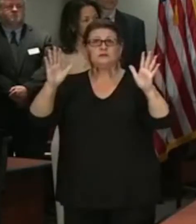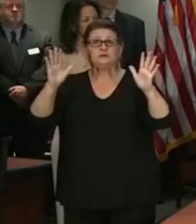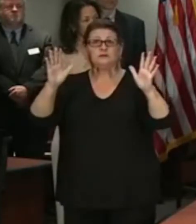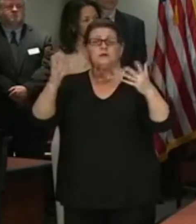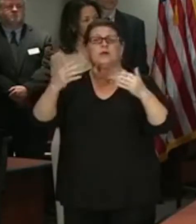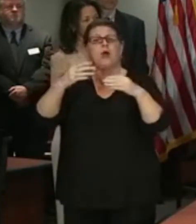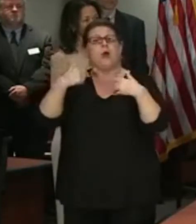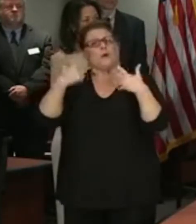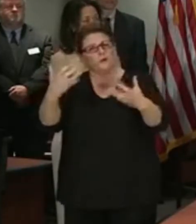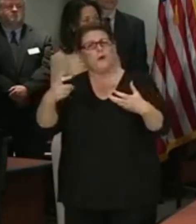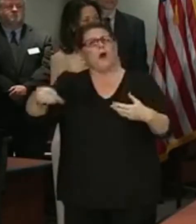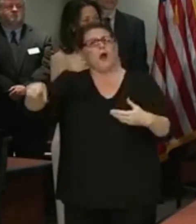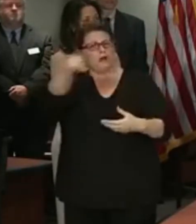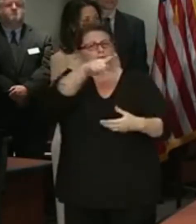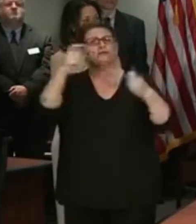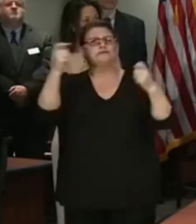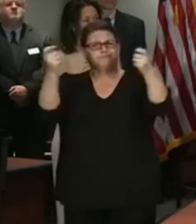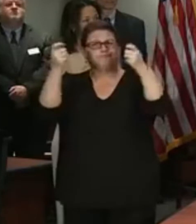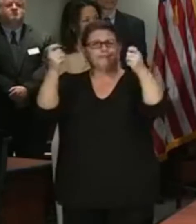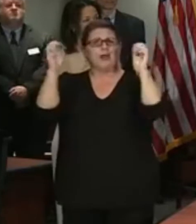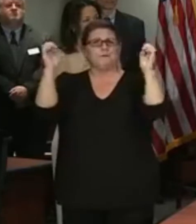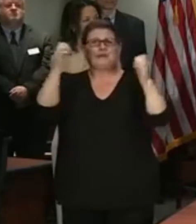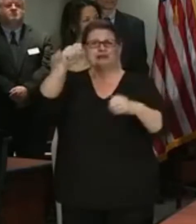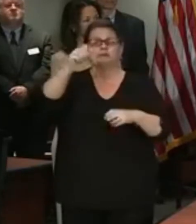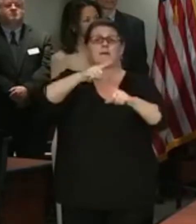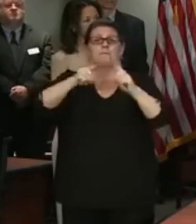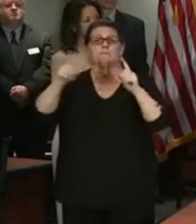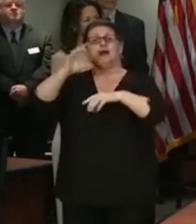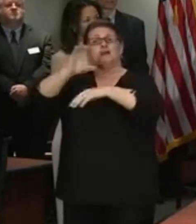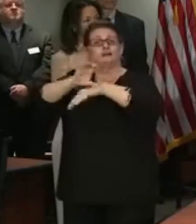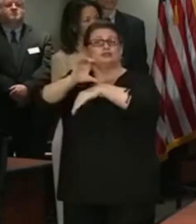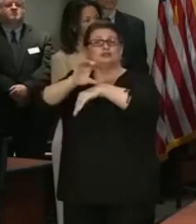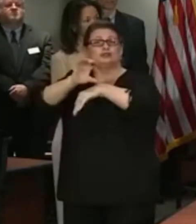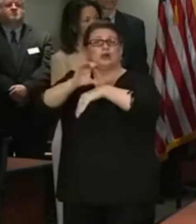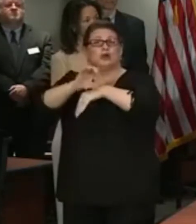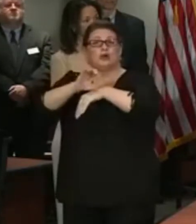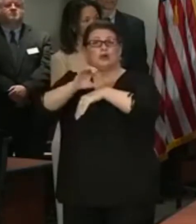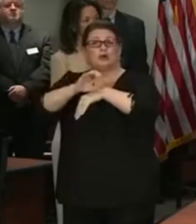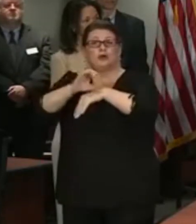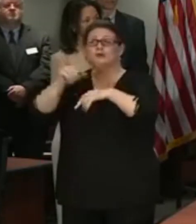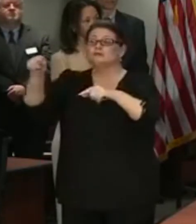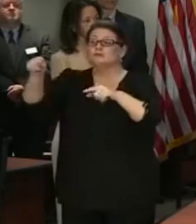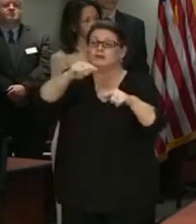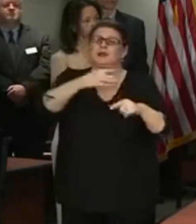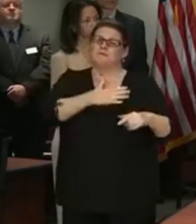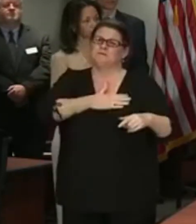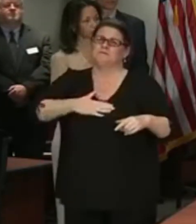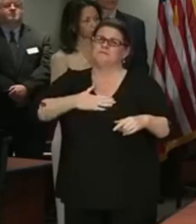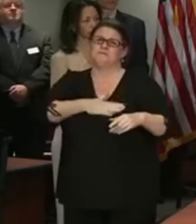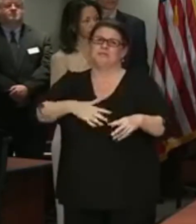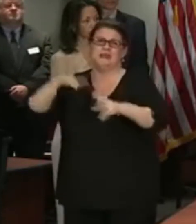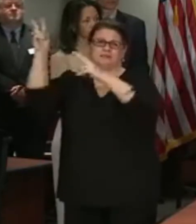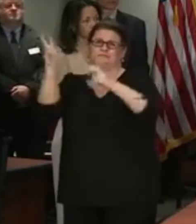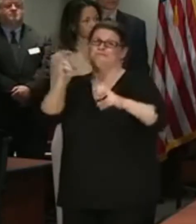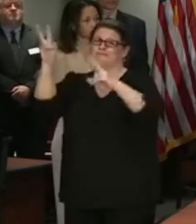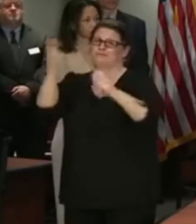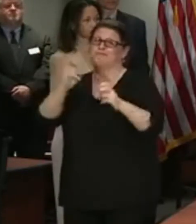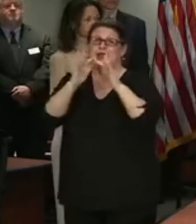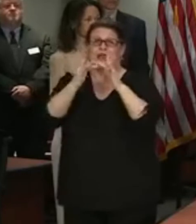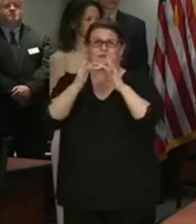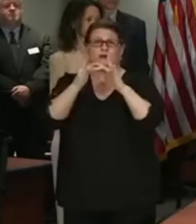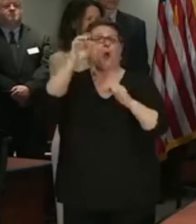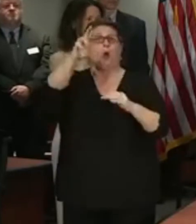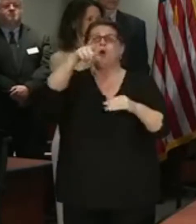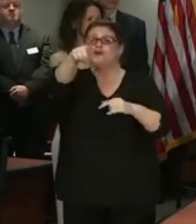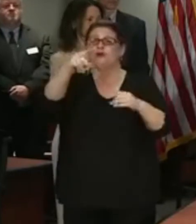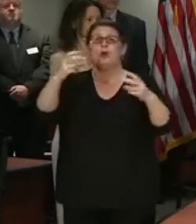course, but we urge the churches and others to stream on the Internet if they can, to meet outdoors if